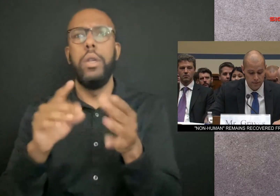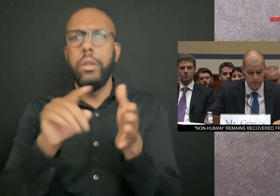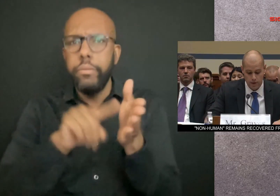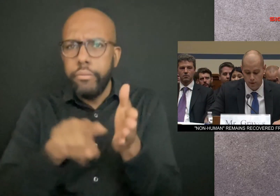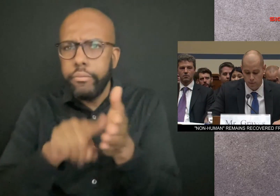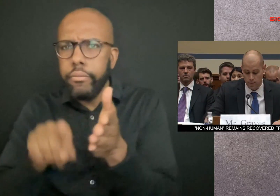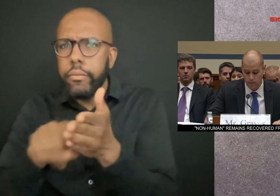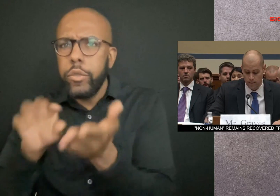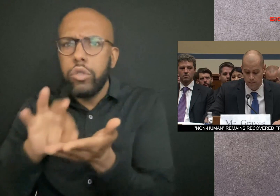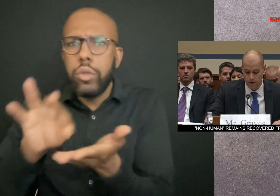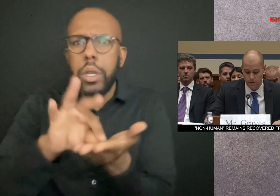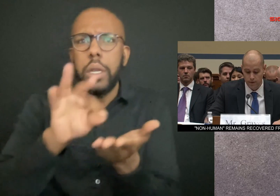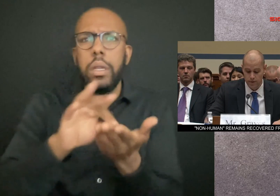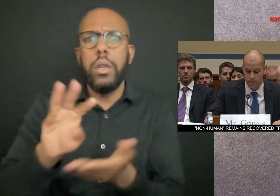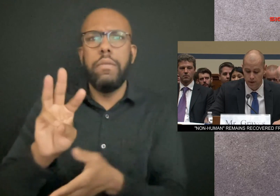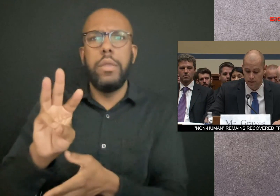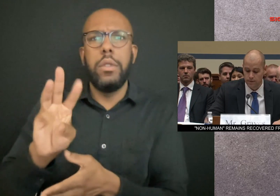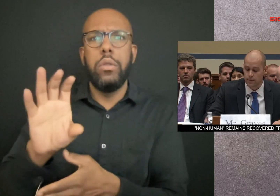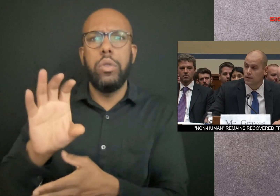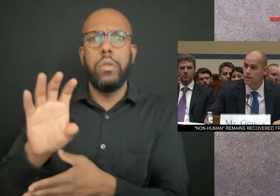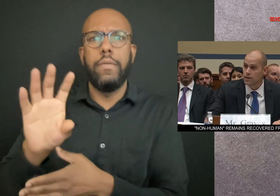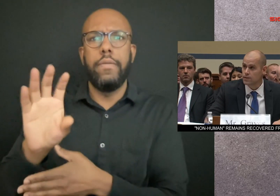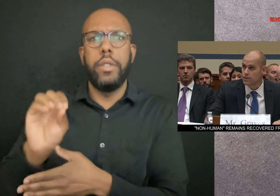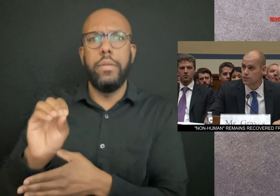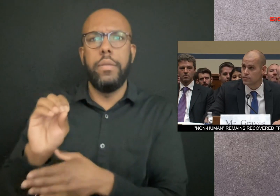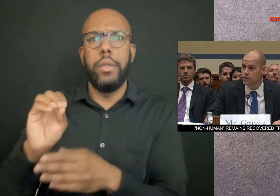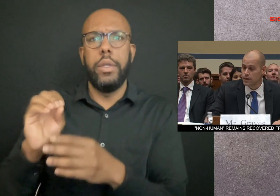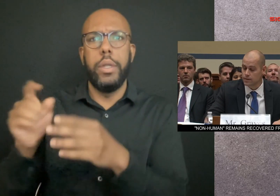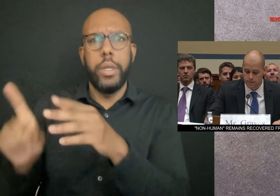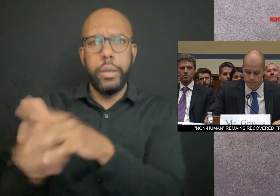UAPs that they currently cannot explain.